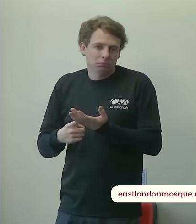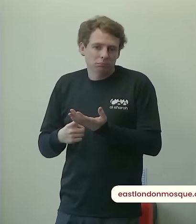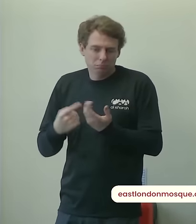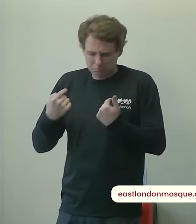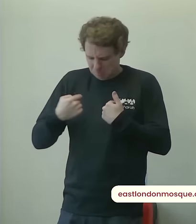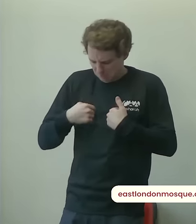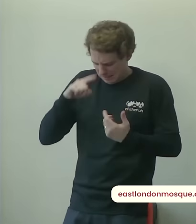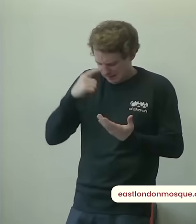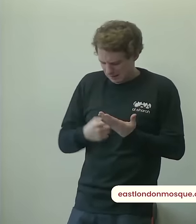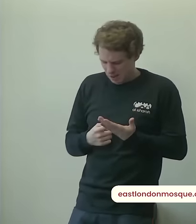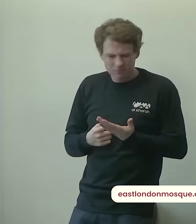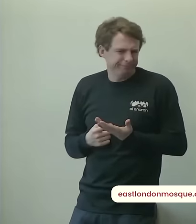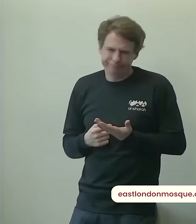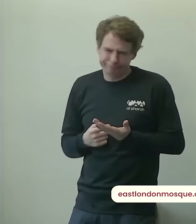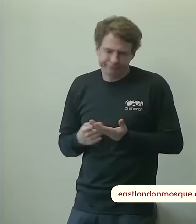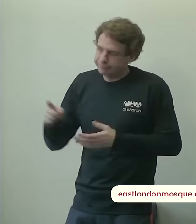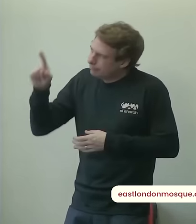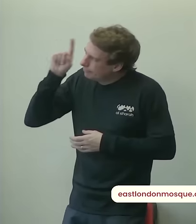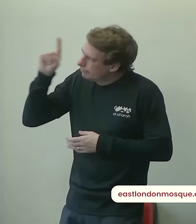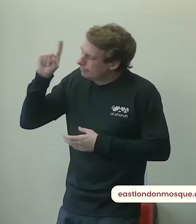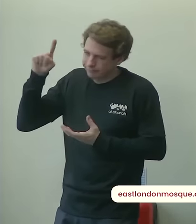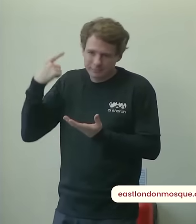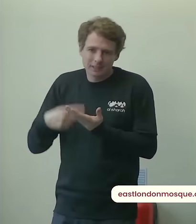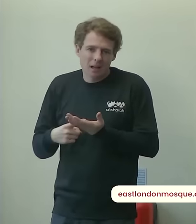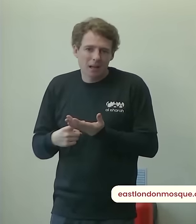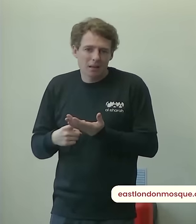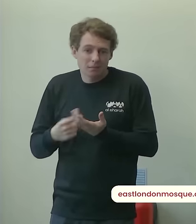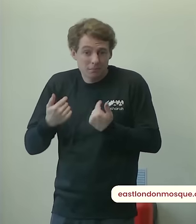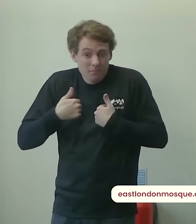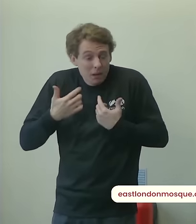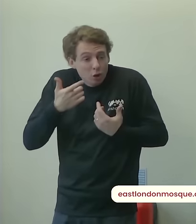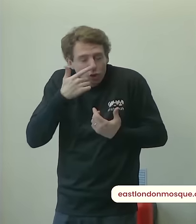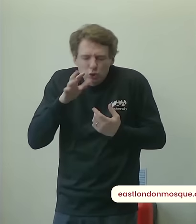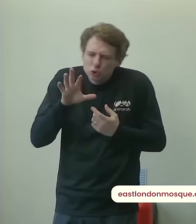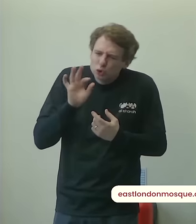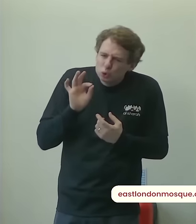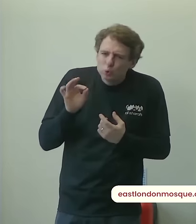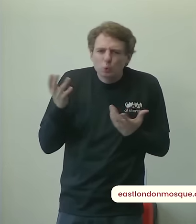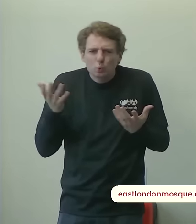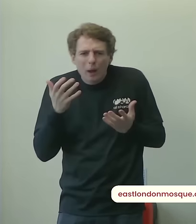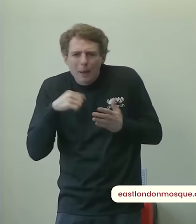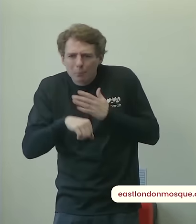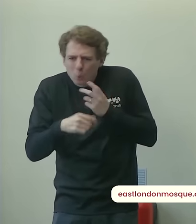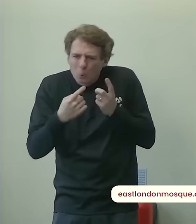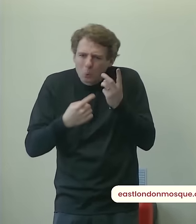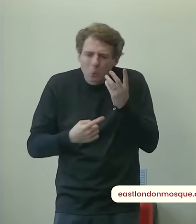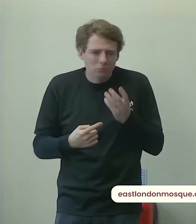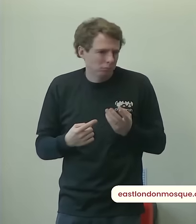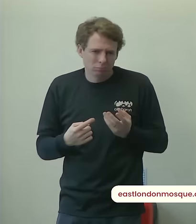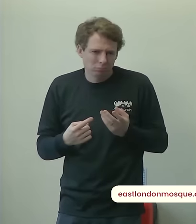and this is why we as muslims and as believers believe that we're all equal because none of us chose where to be